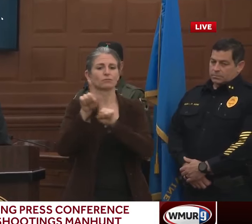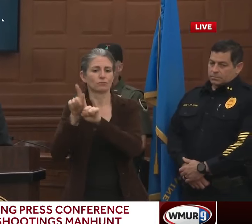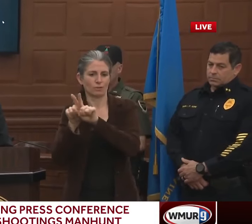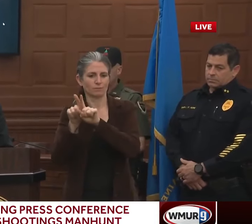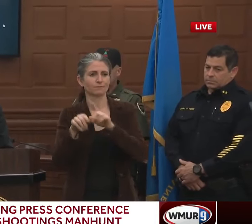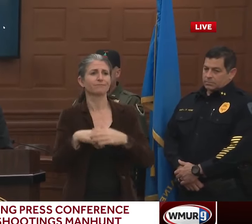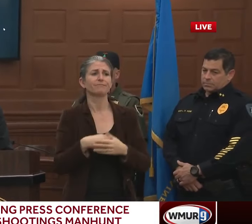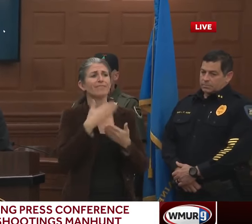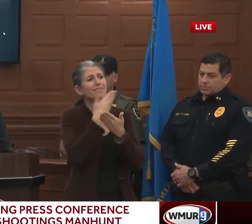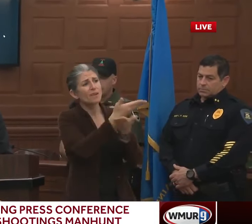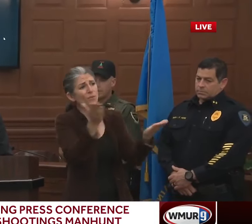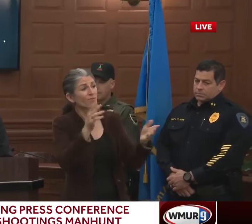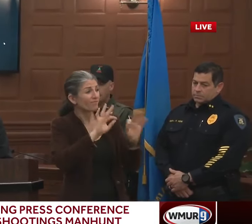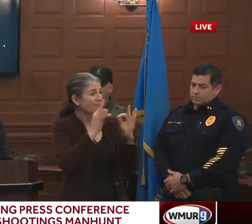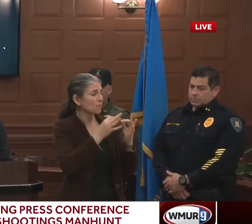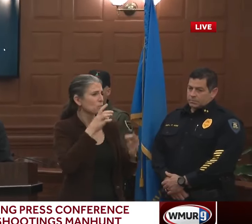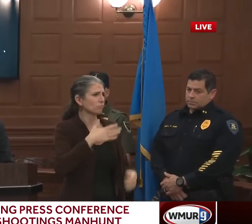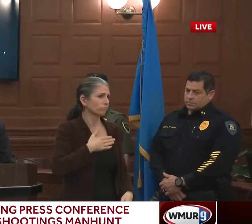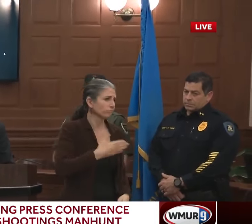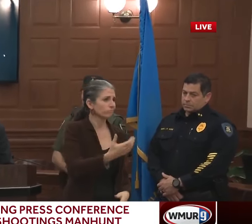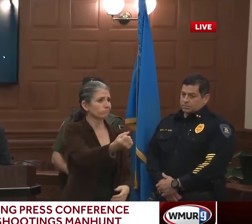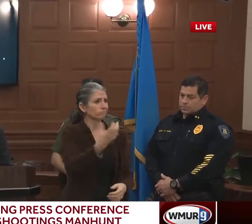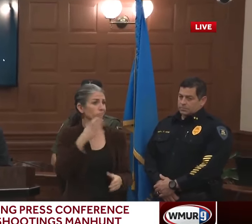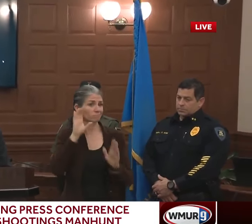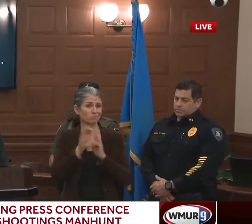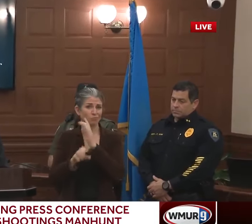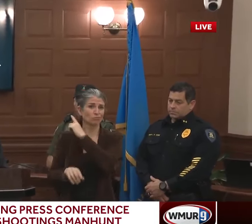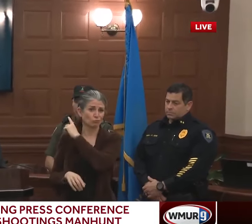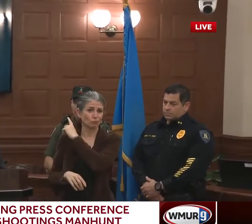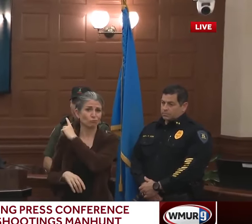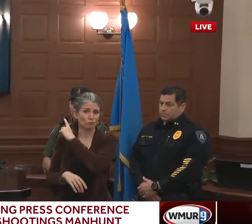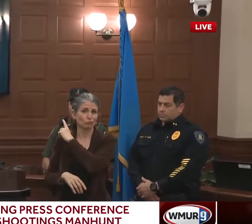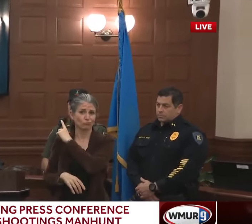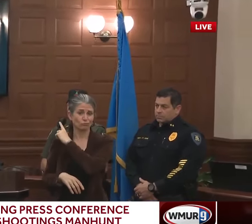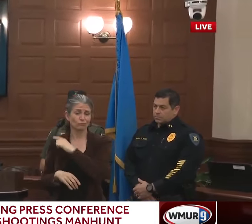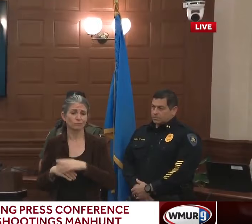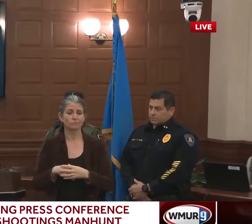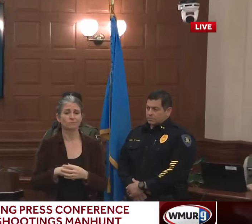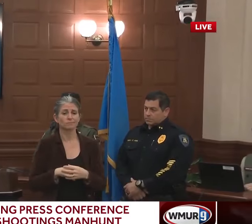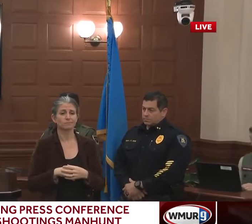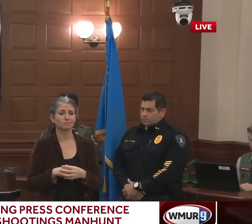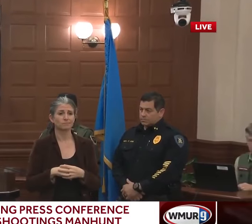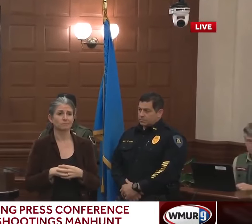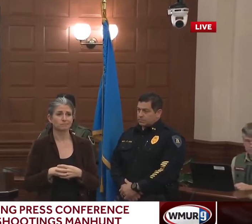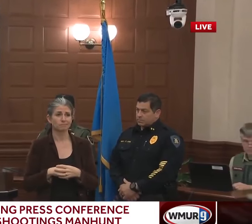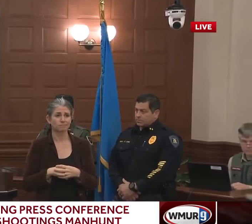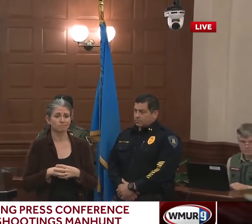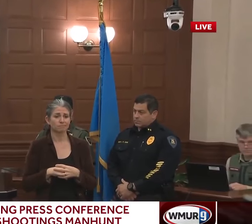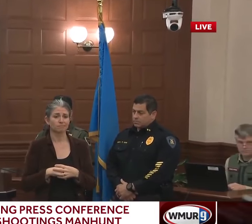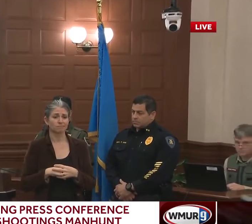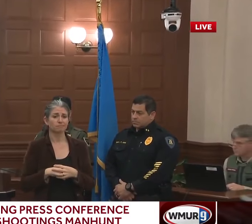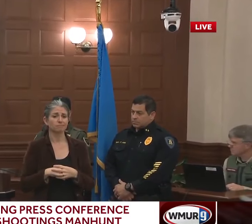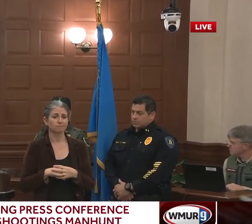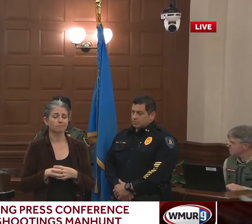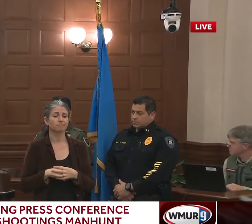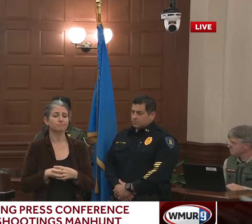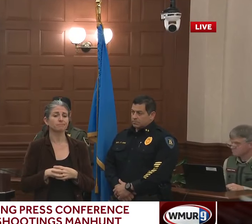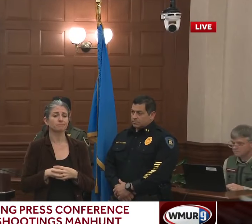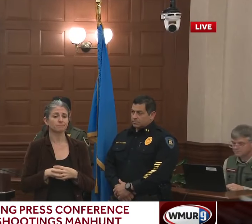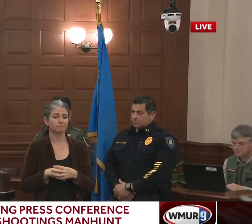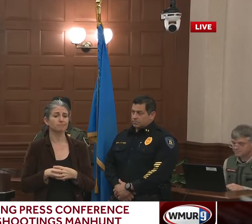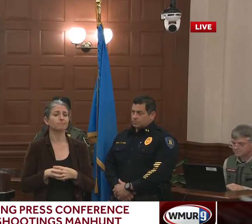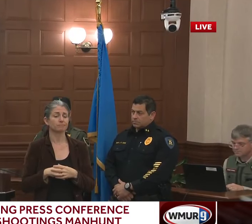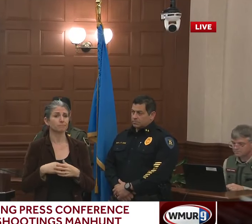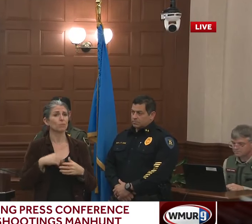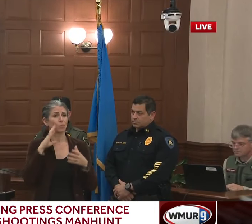rightfully so. So I'm going to start with this and then ask for just a moment of silence before we